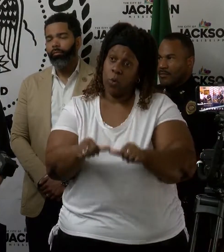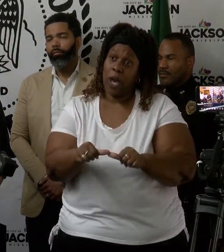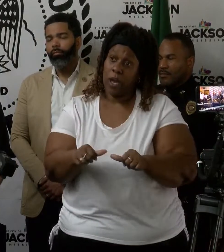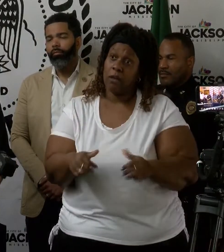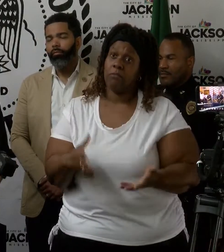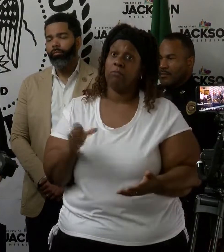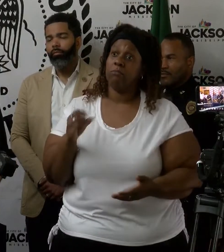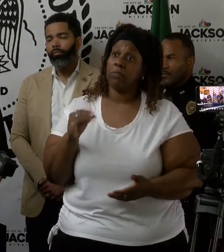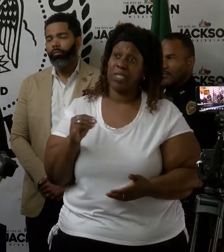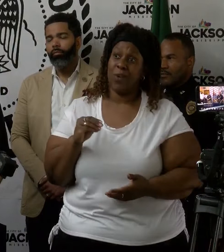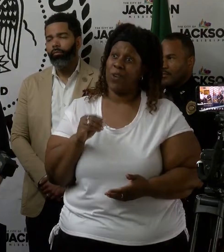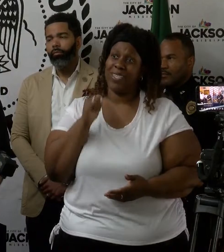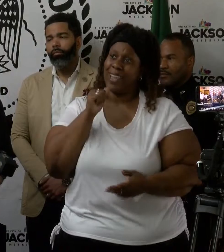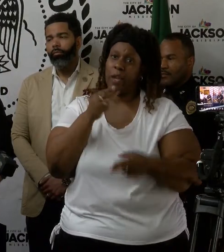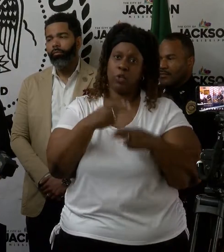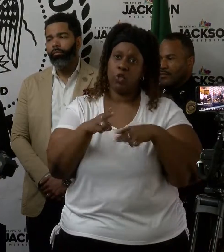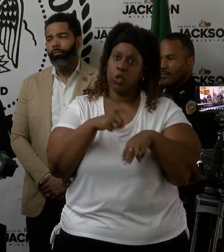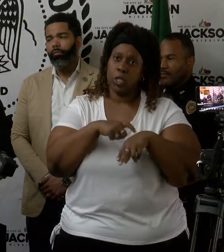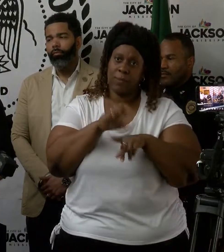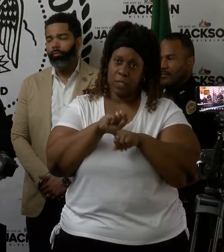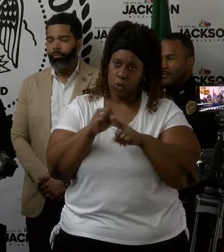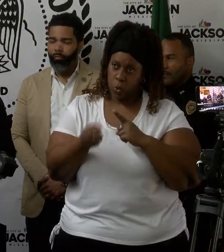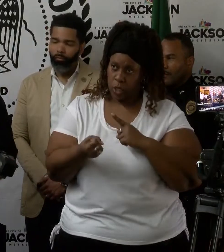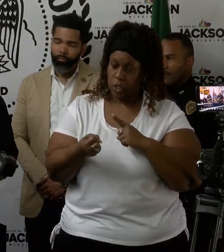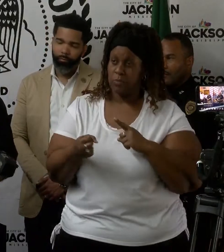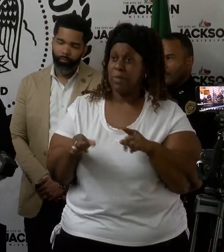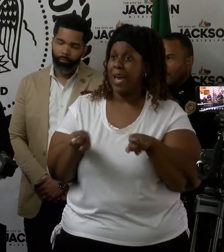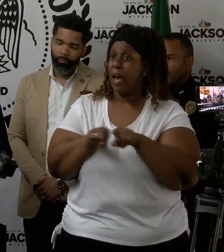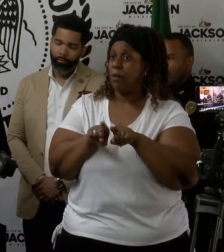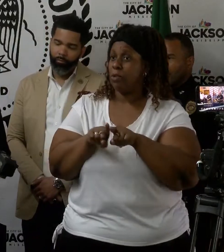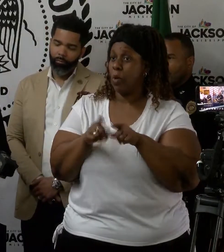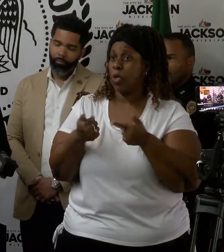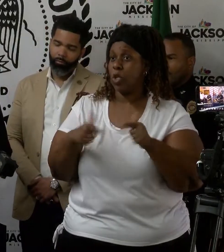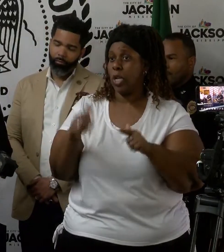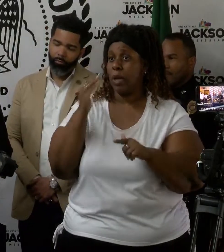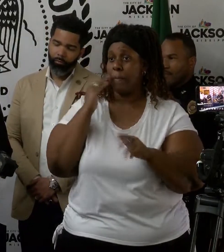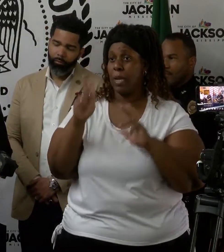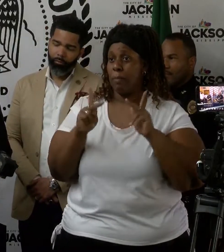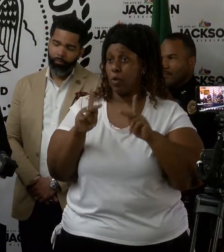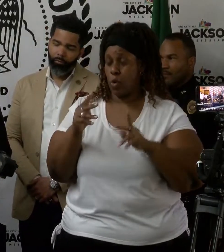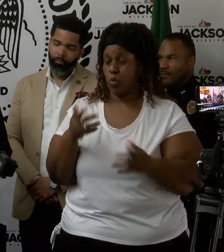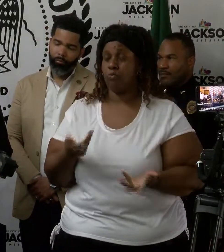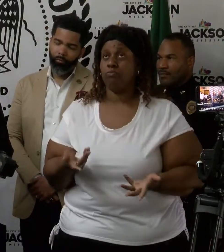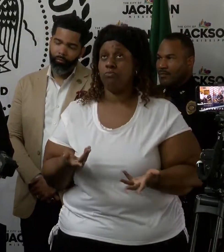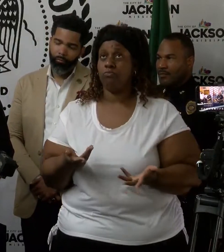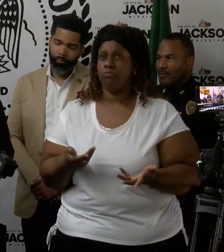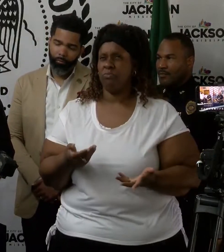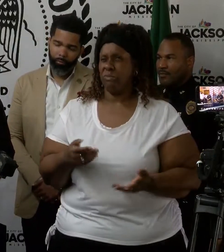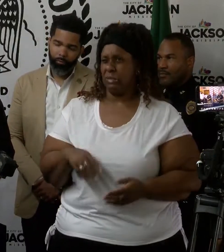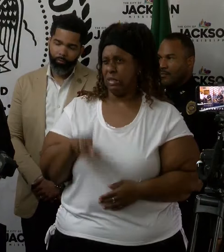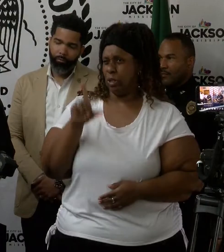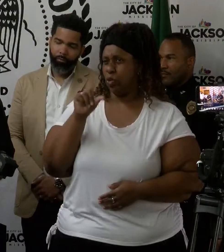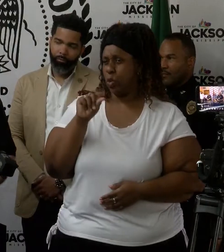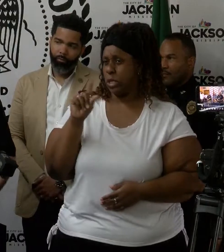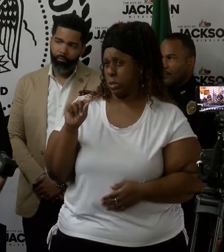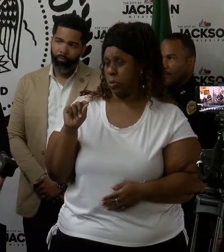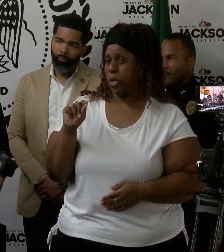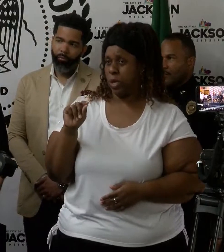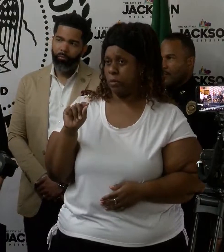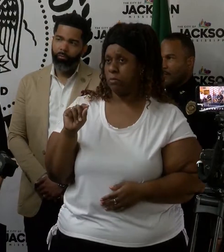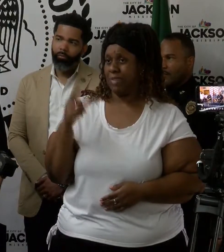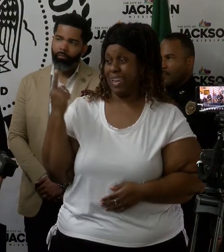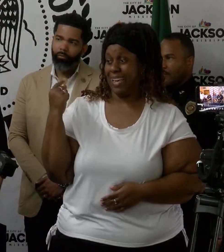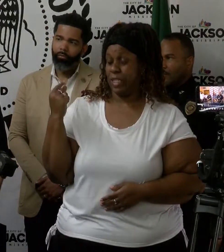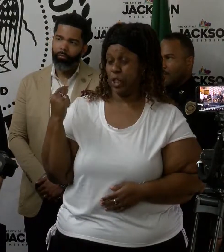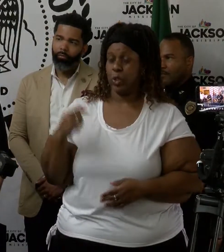a longstanding thing. I want to also give people an idea. Back in 2020, the